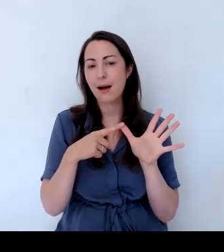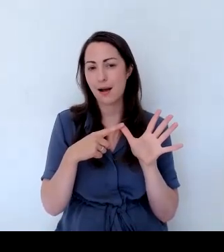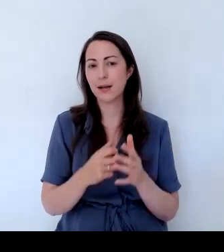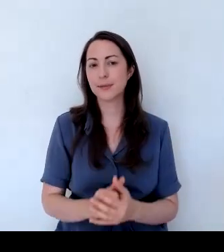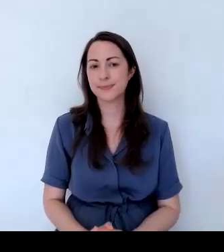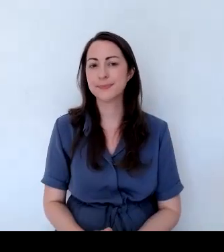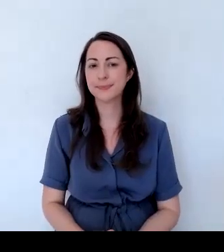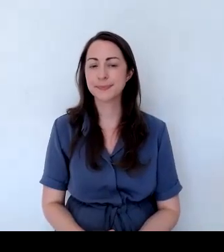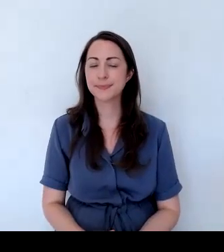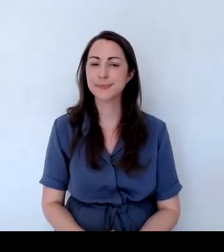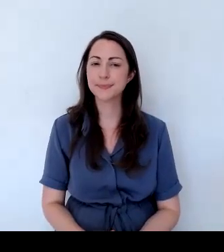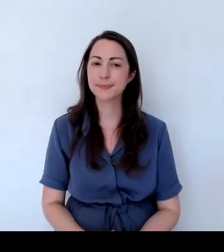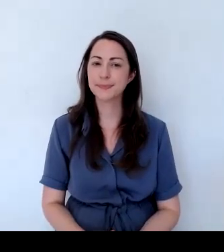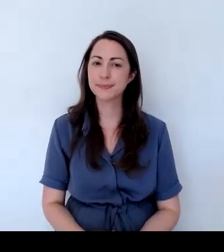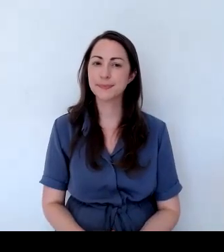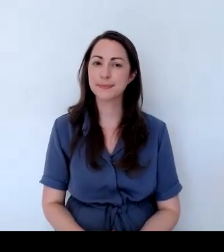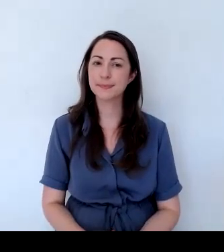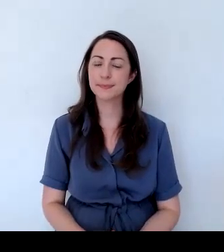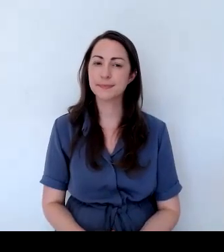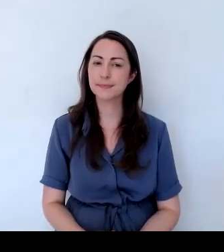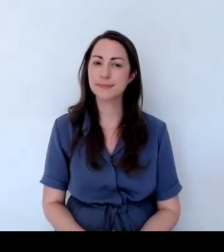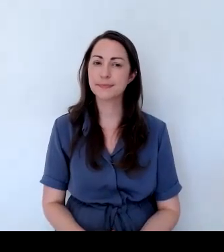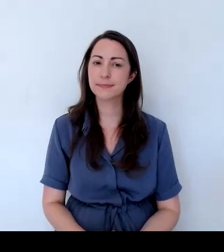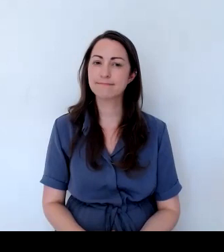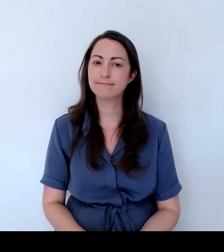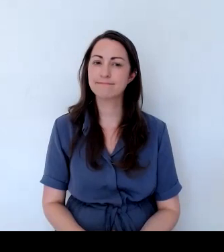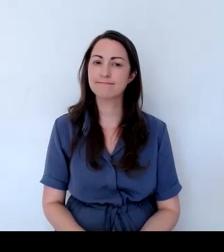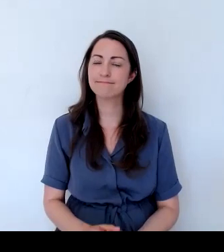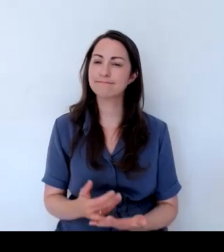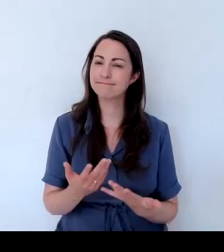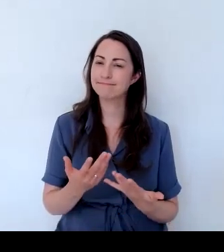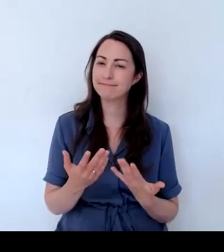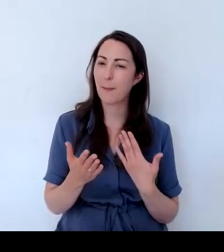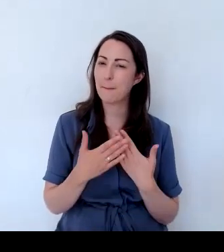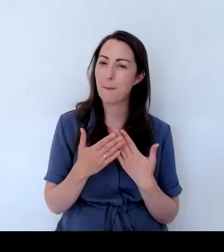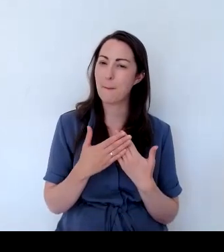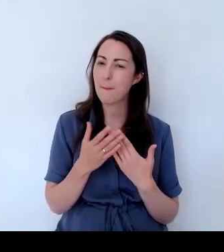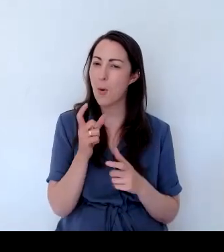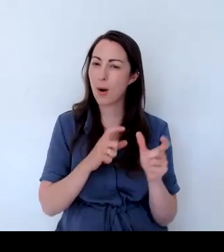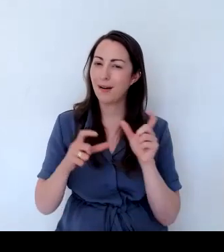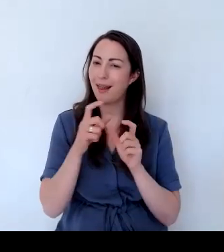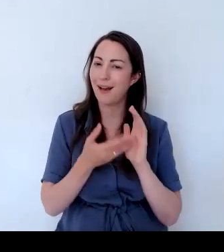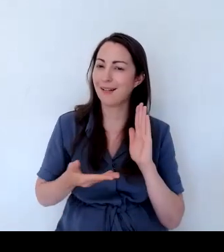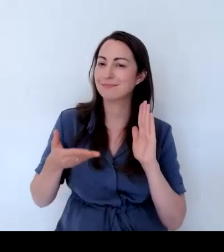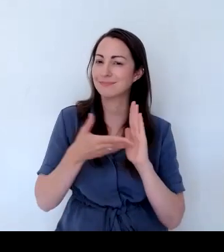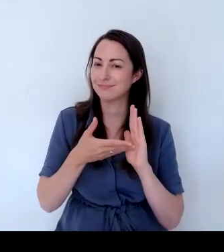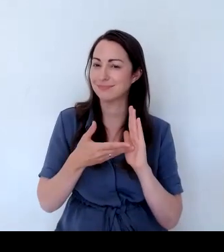give a little bit more colour. So these,